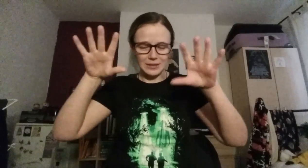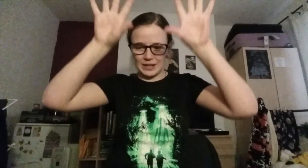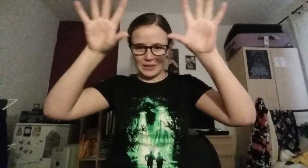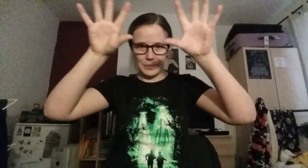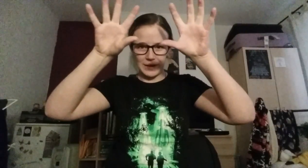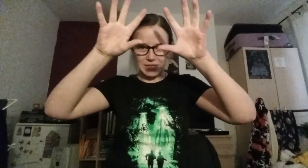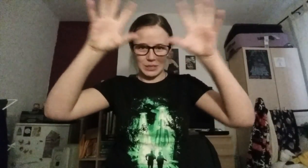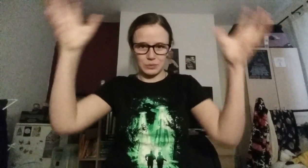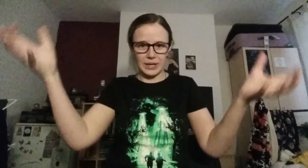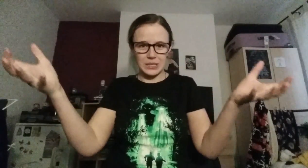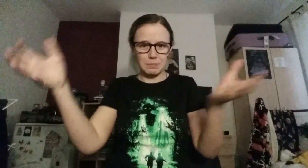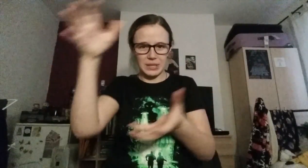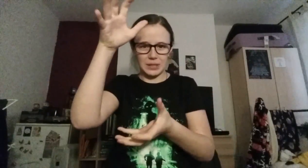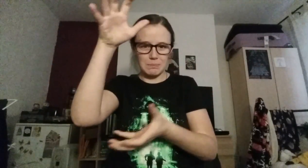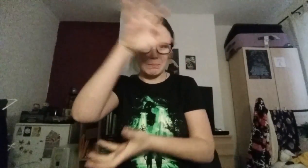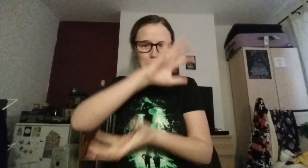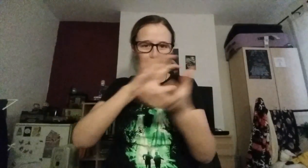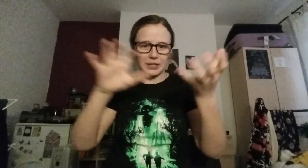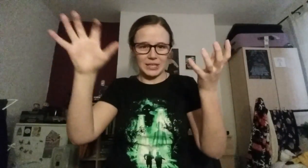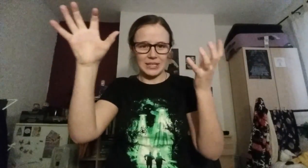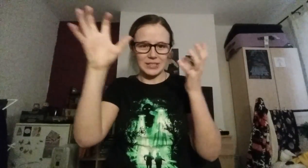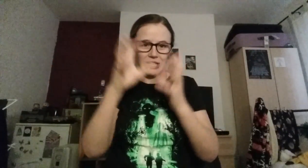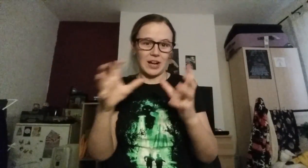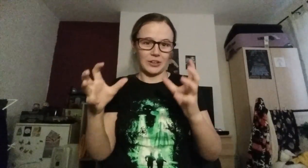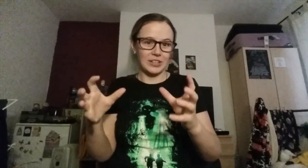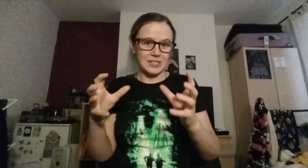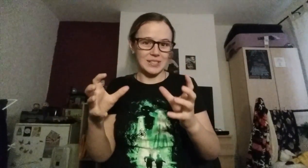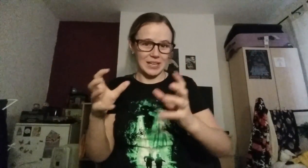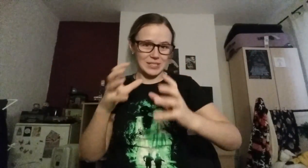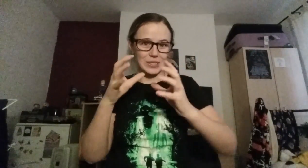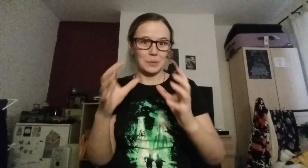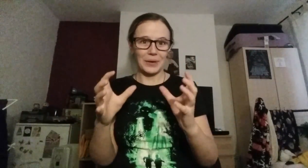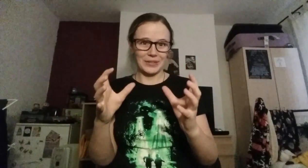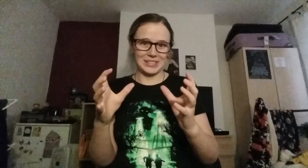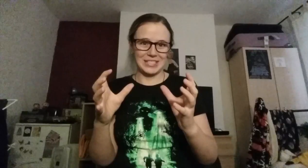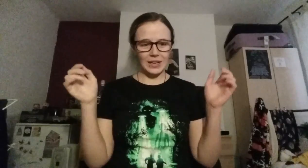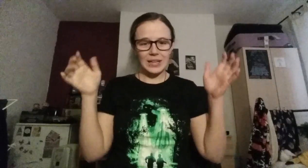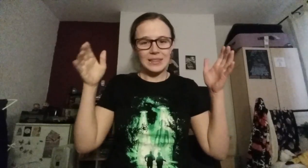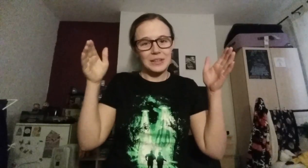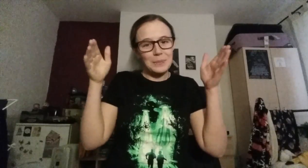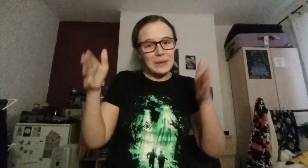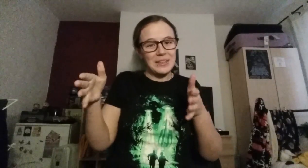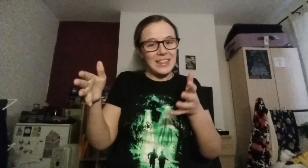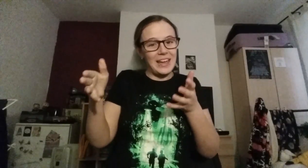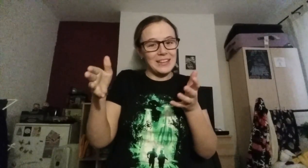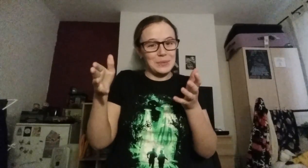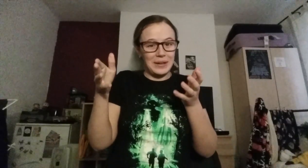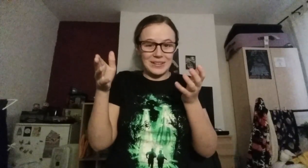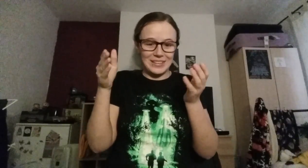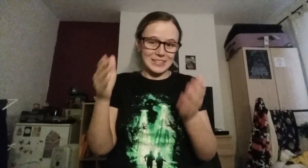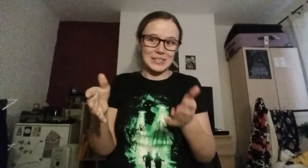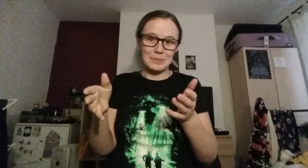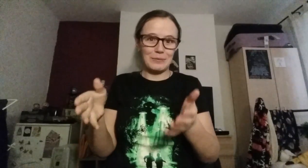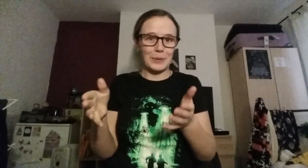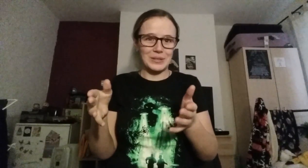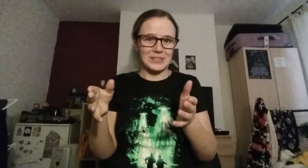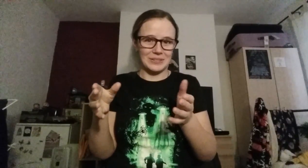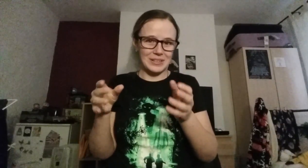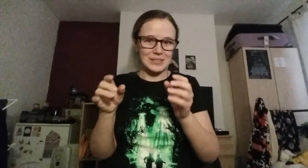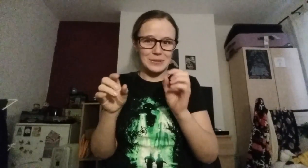an otherwise great big murky darkness that is the world. And I think maybe that is what needs to be focused on, is those